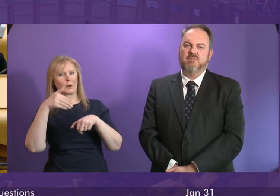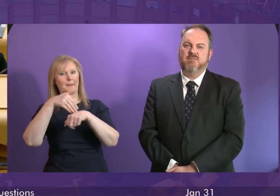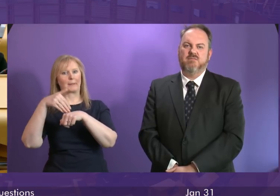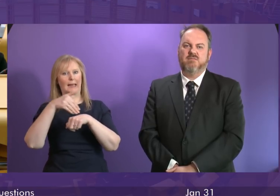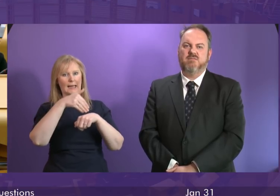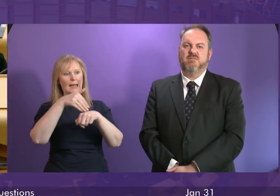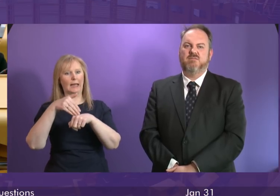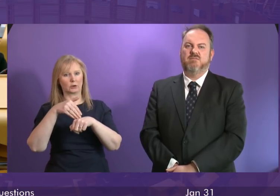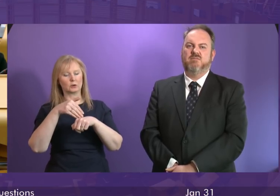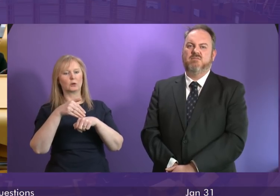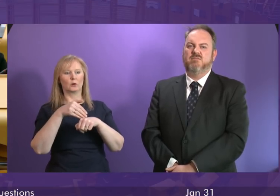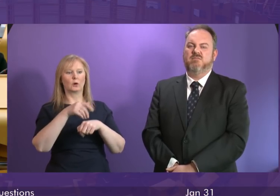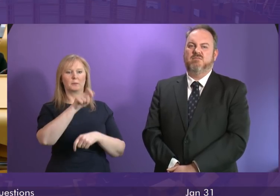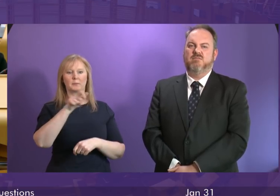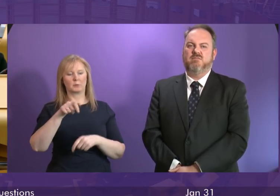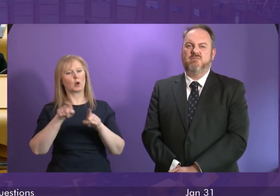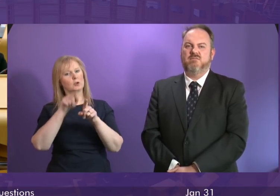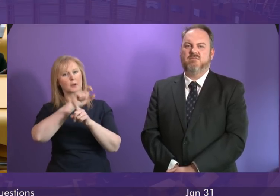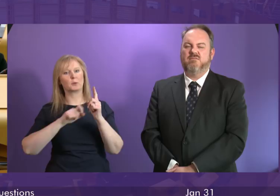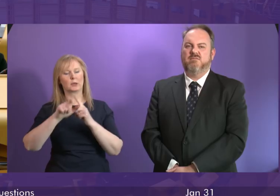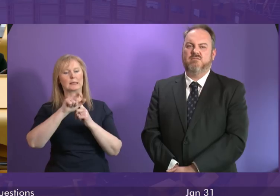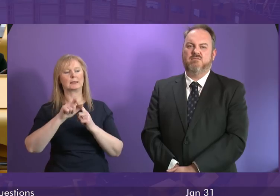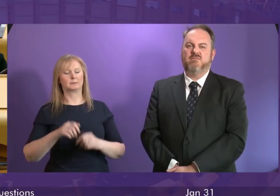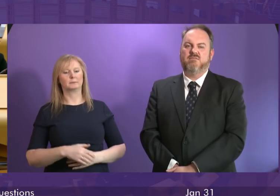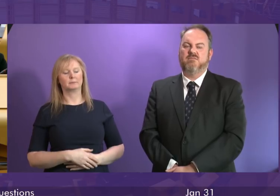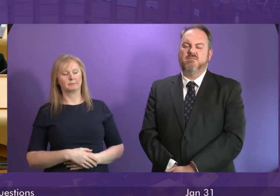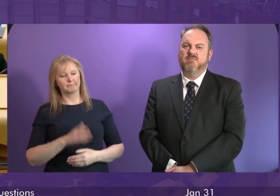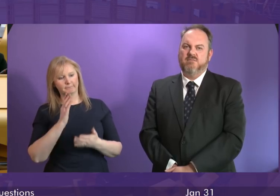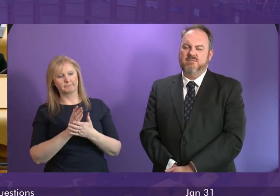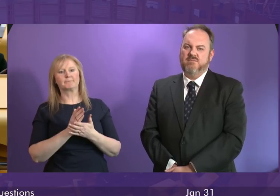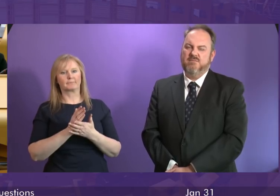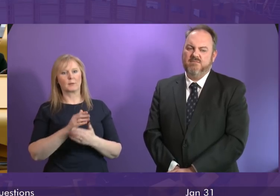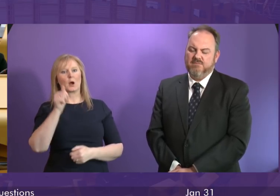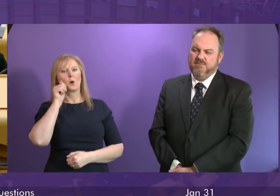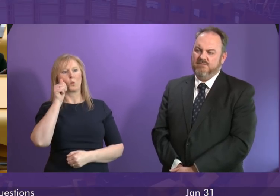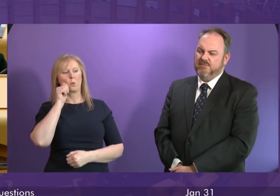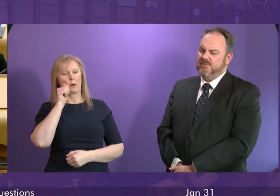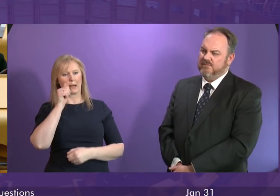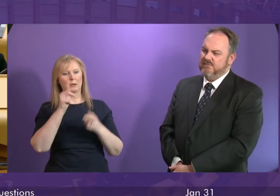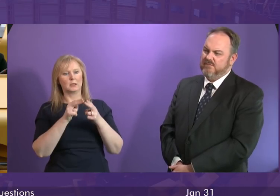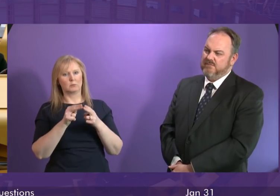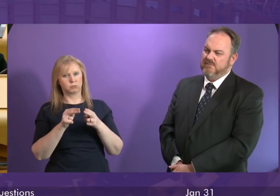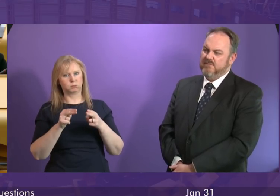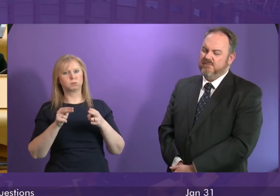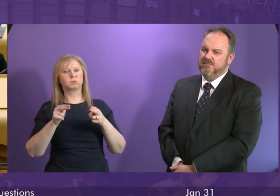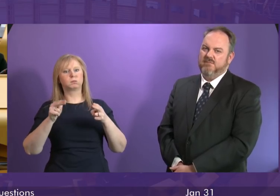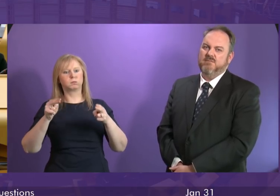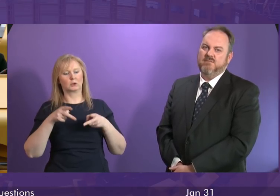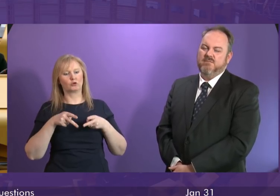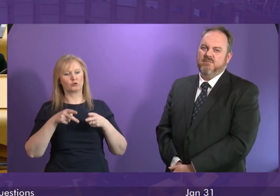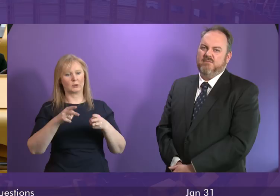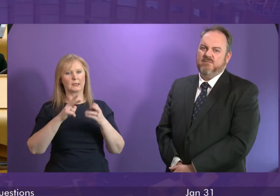on individuals and communities we are obviously aware of an increase in street